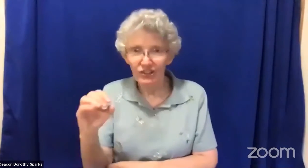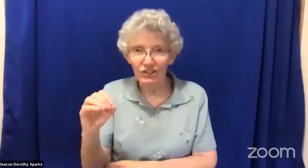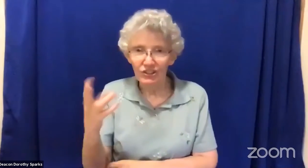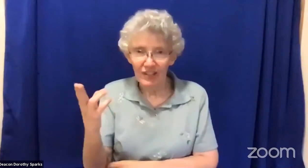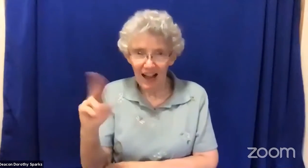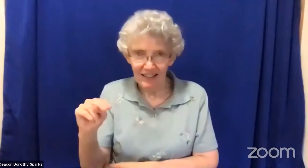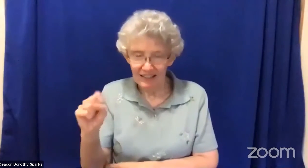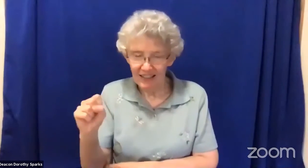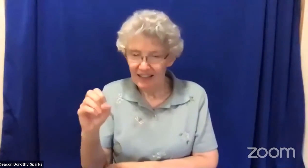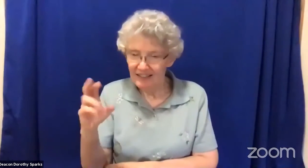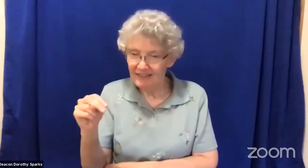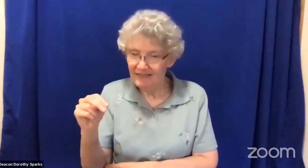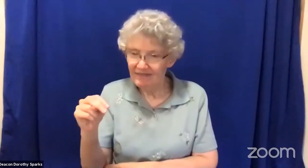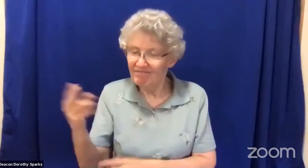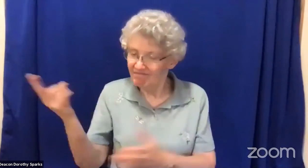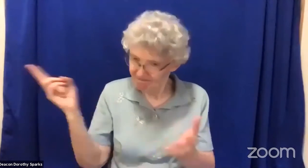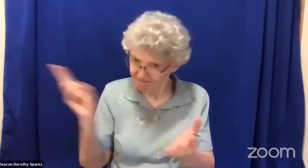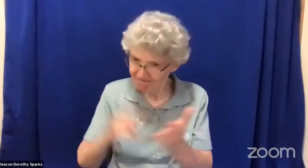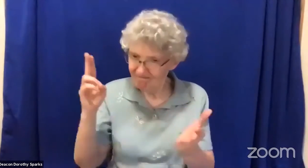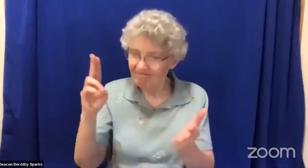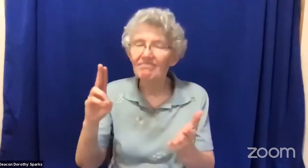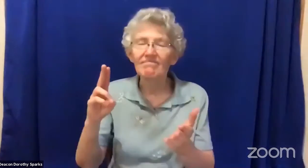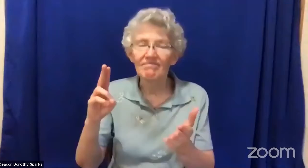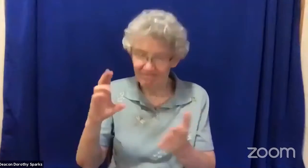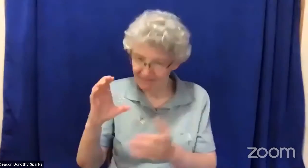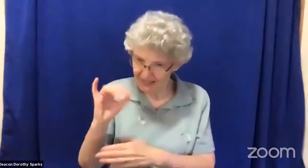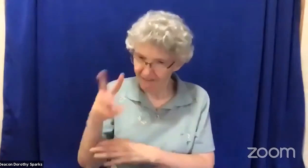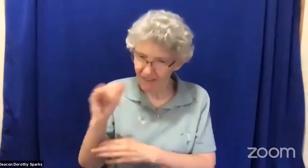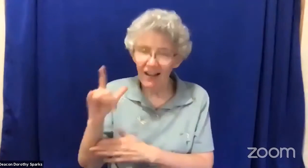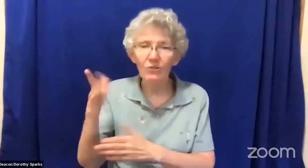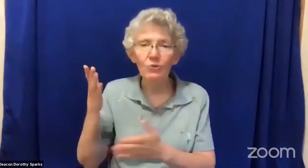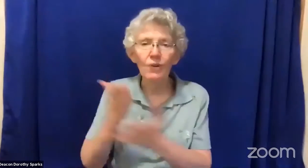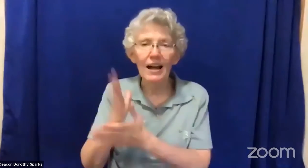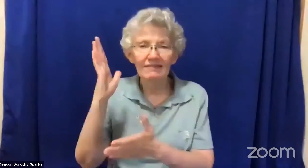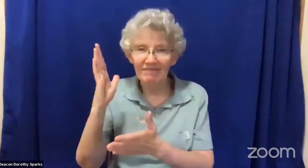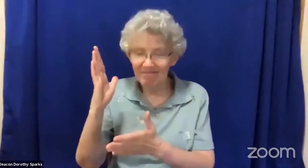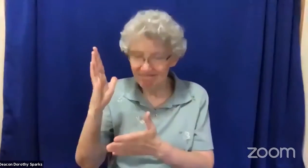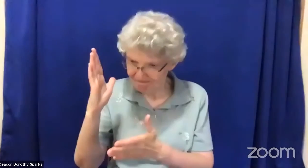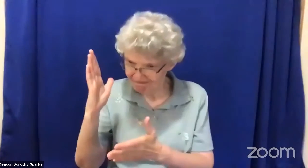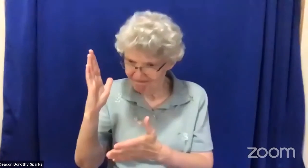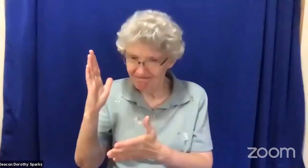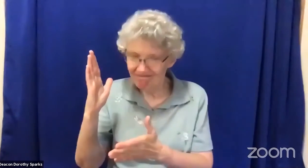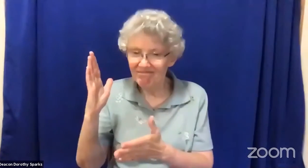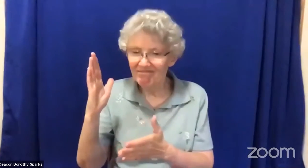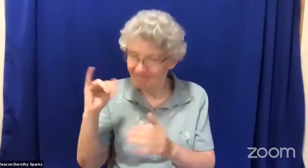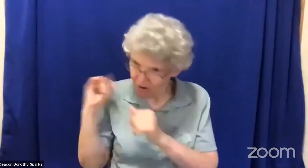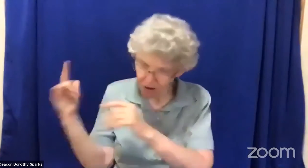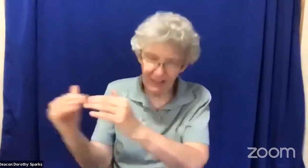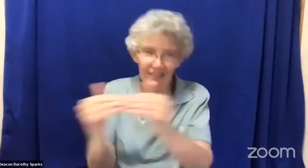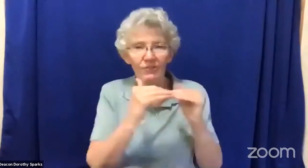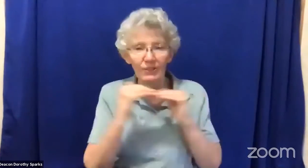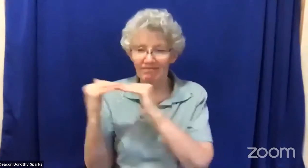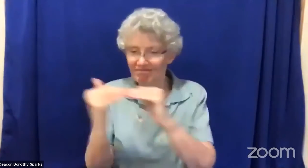President Johnson signed the civil rights